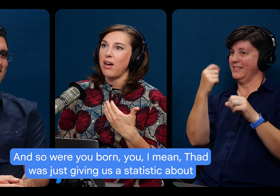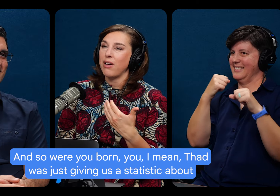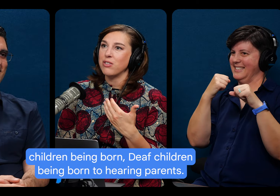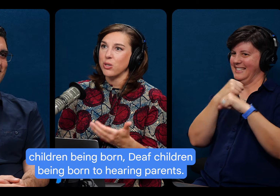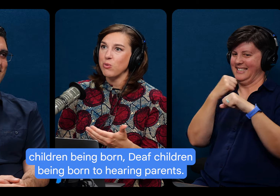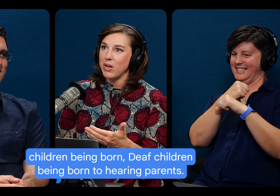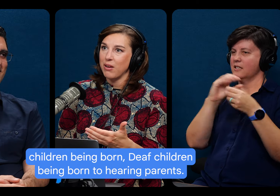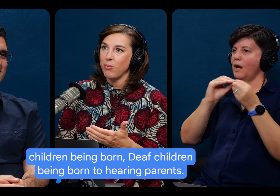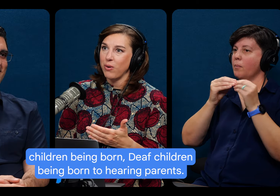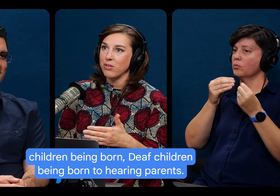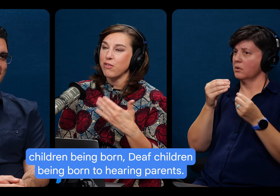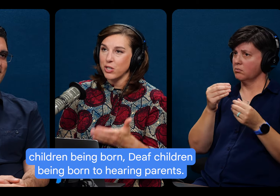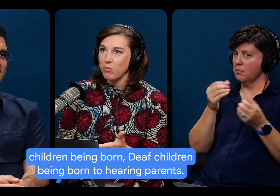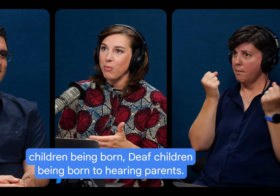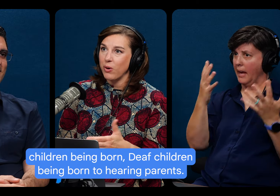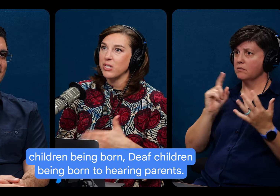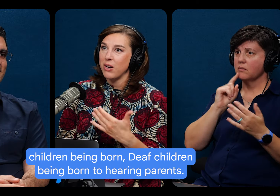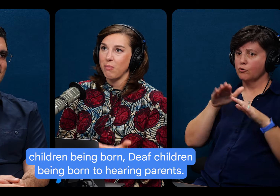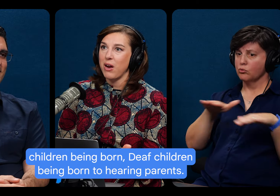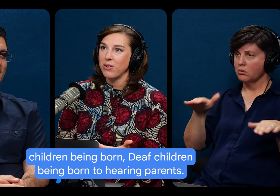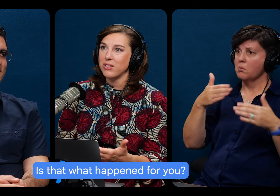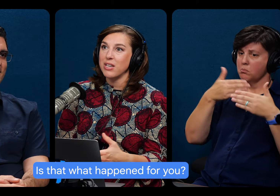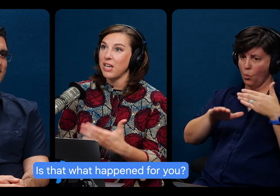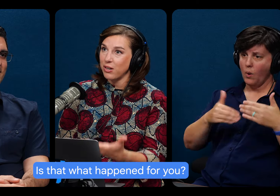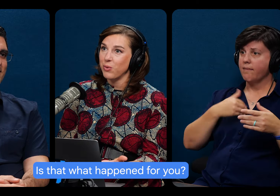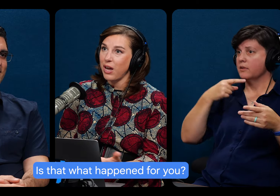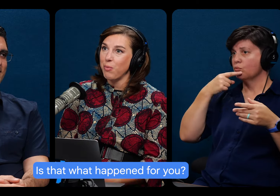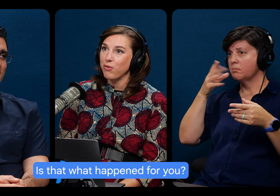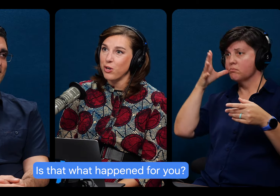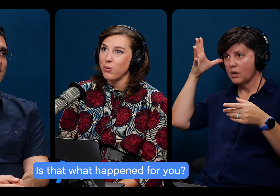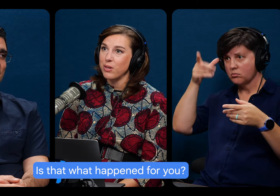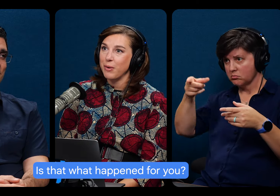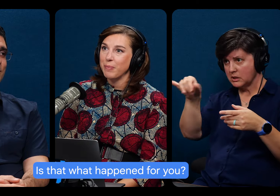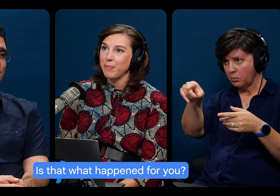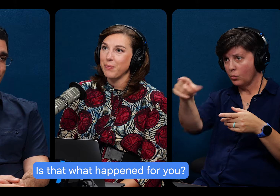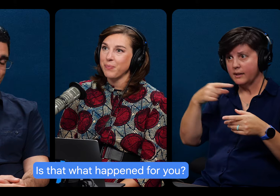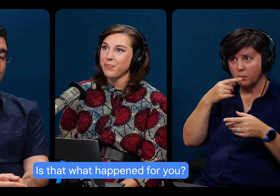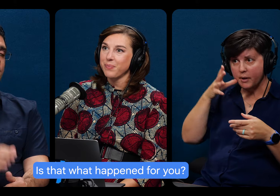children being born, deaf children being born to hearing parents. Is that what happened for you?